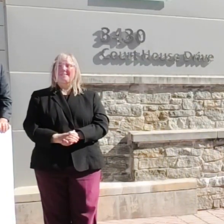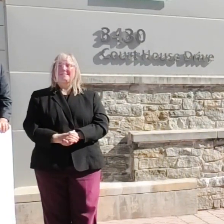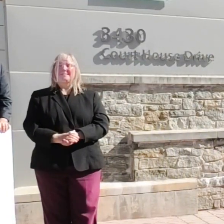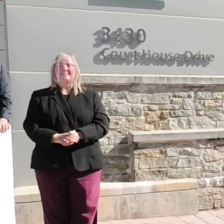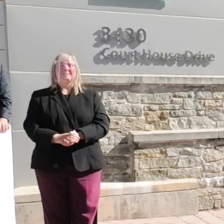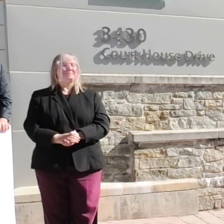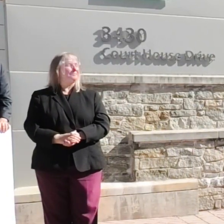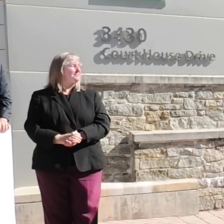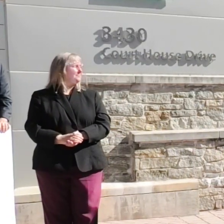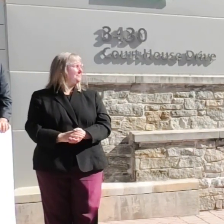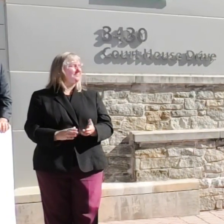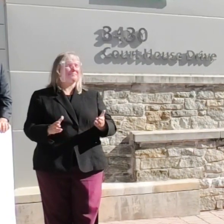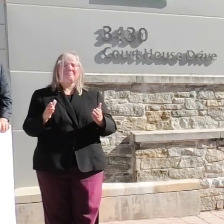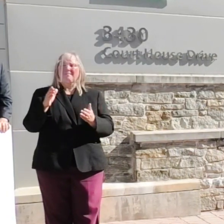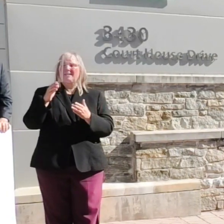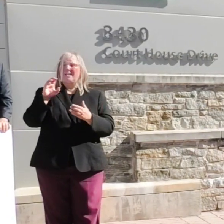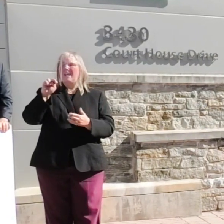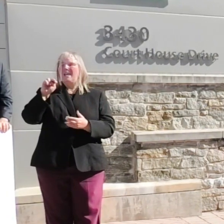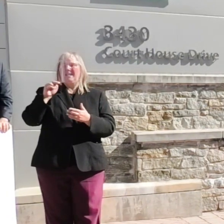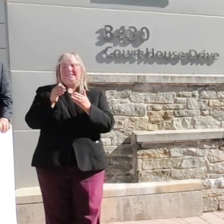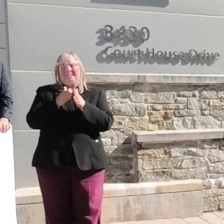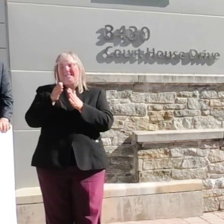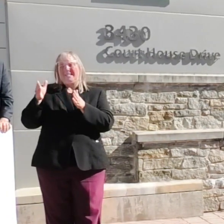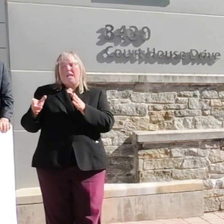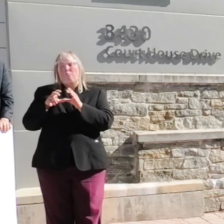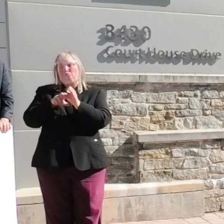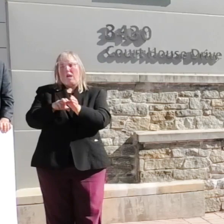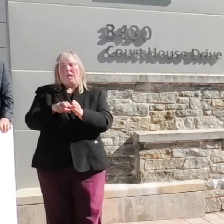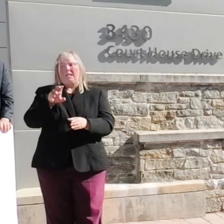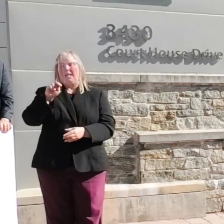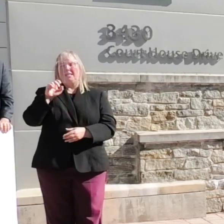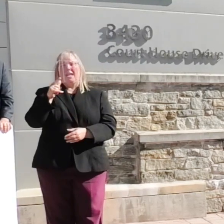neighbor ride I'm